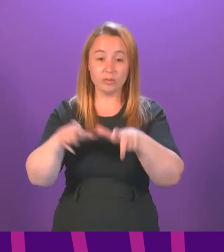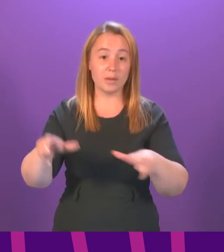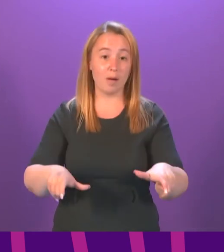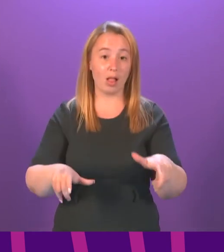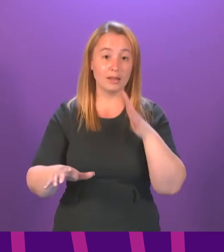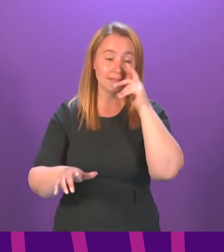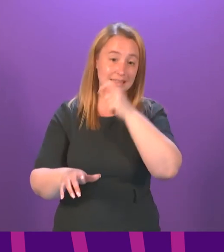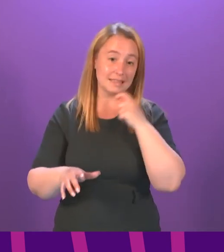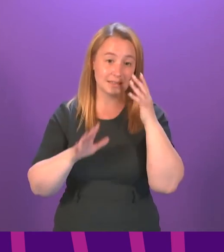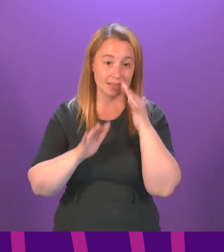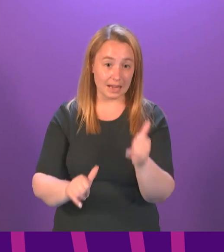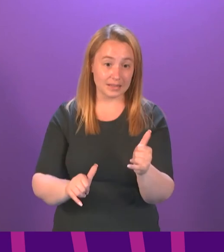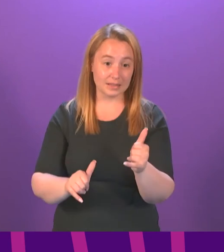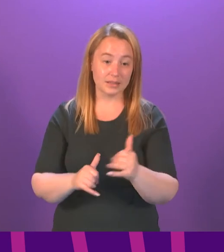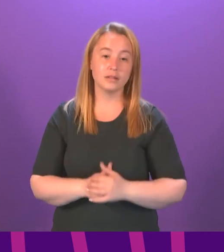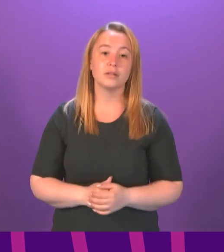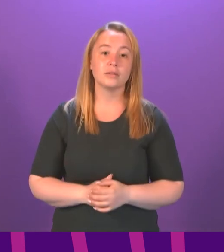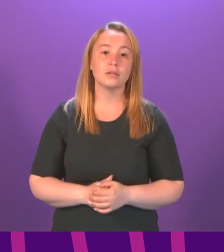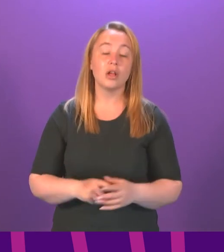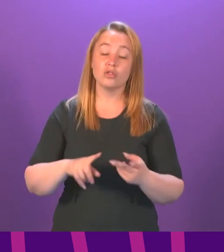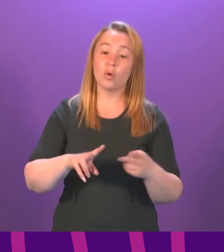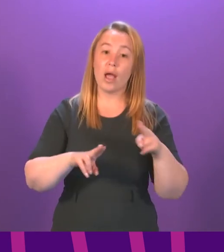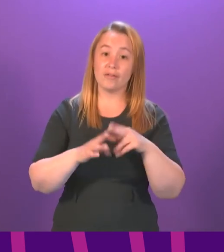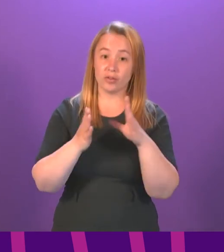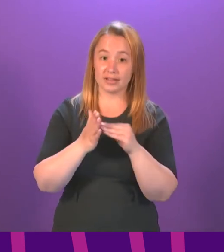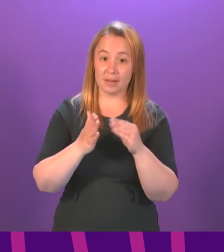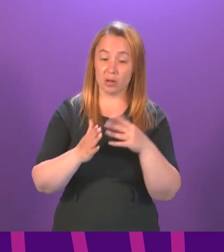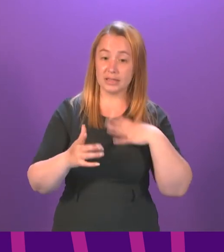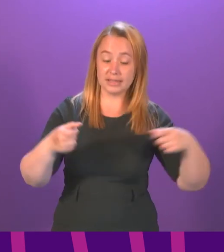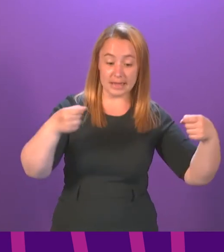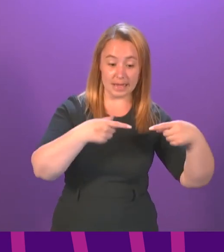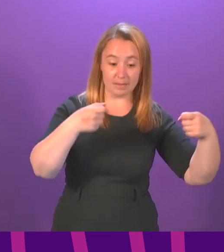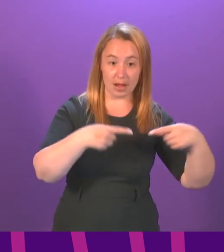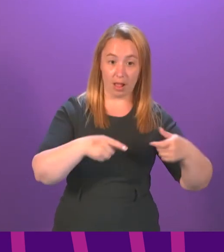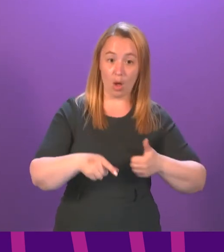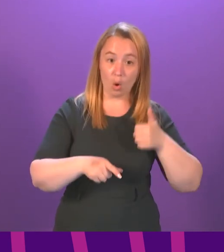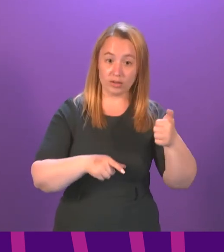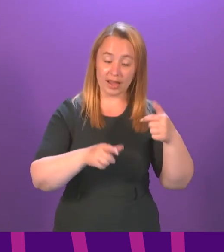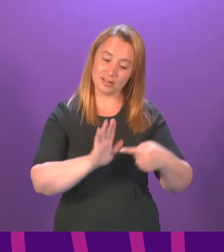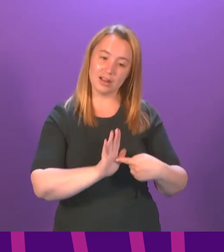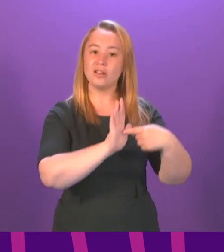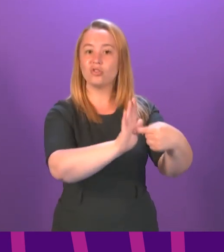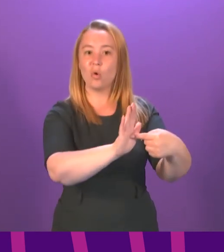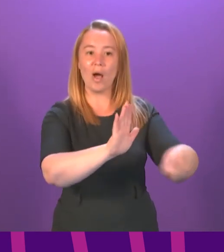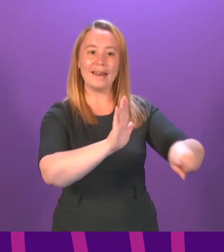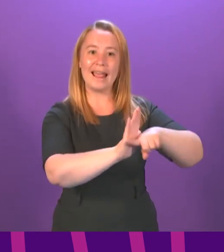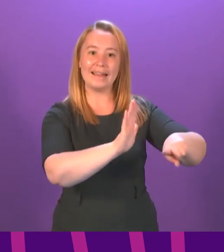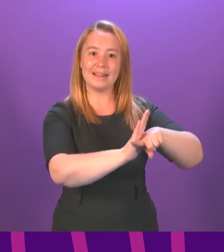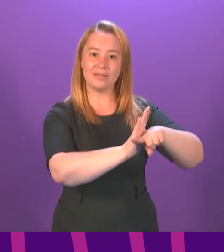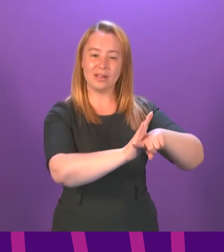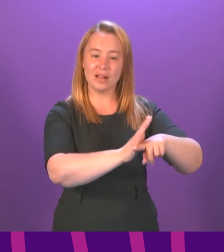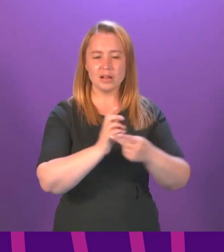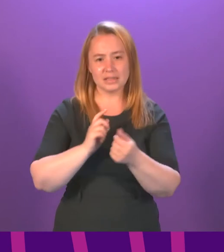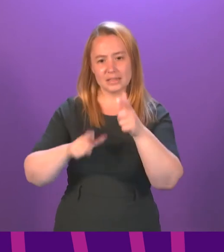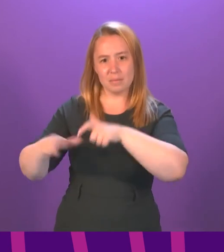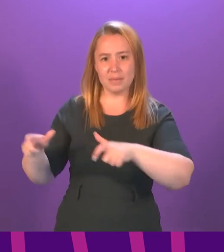issues that in digital exclusion. So, if you had to present, for example, a text or email confirming your negative test, that might exclude people who are